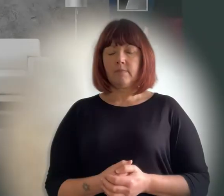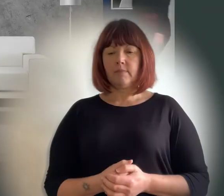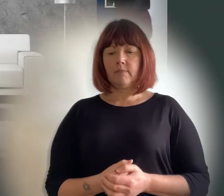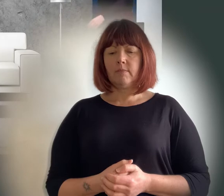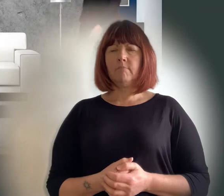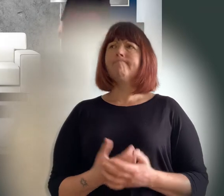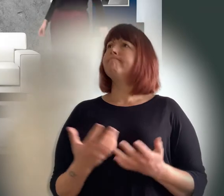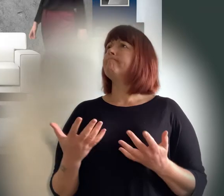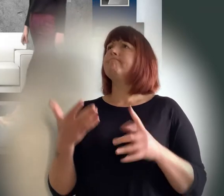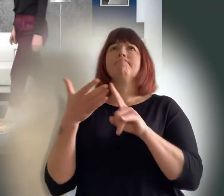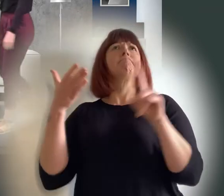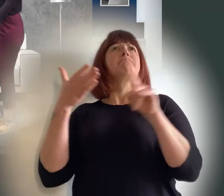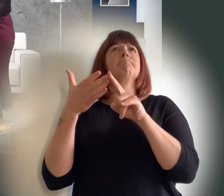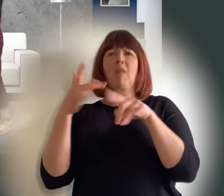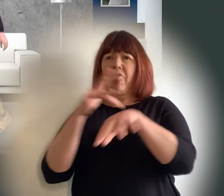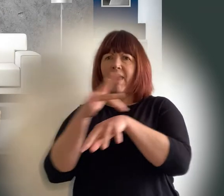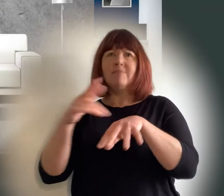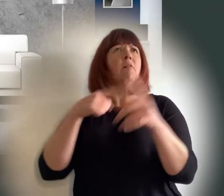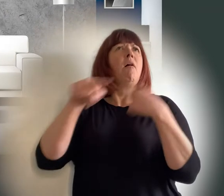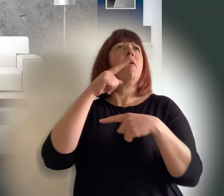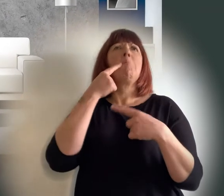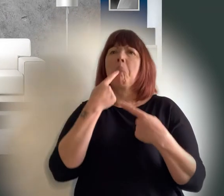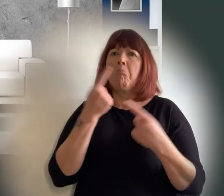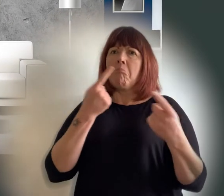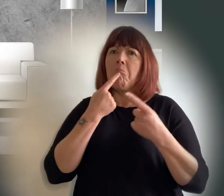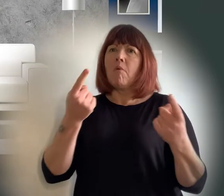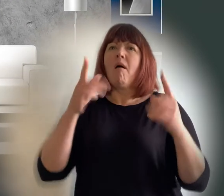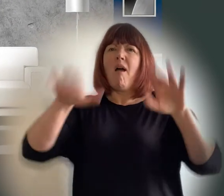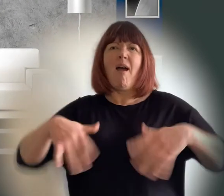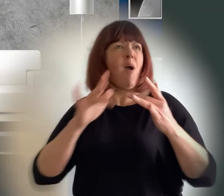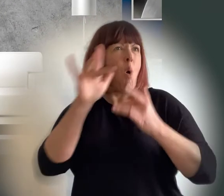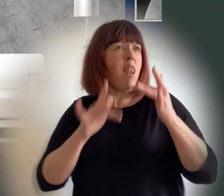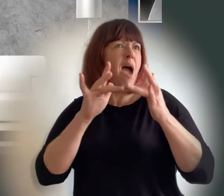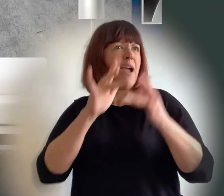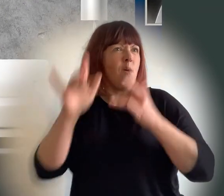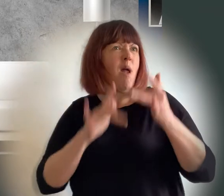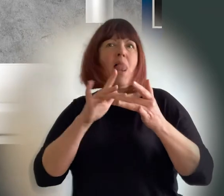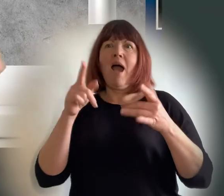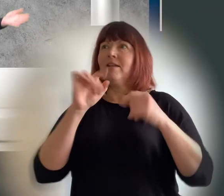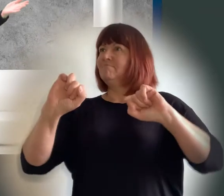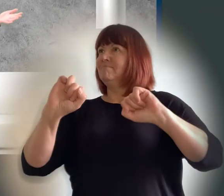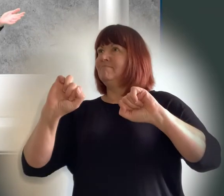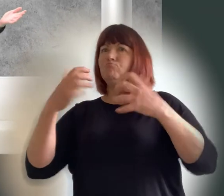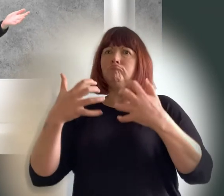more and more theatres are announcing that shows will be available online for their audiences to watch at home but what exactly does that mean